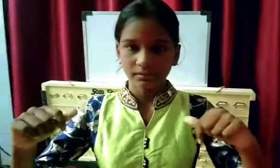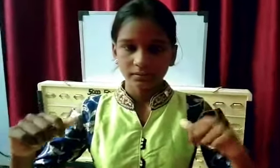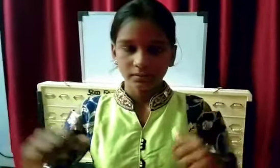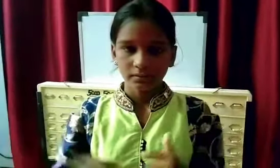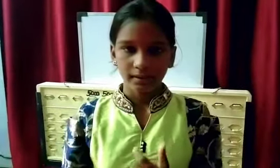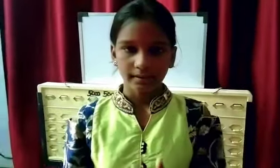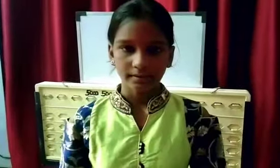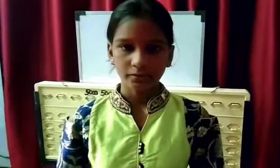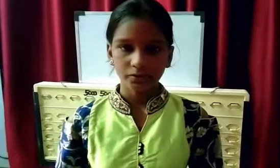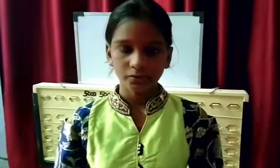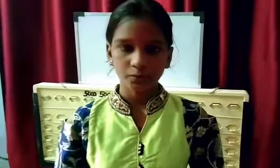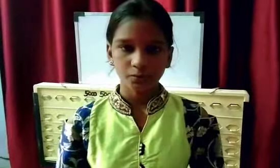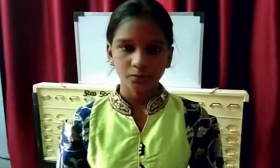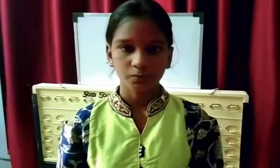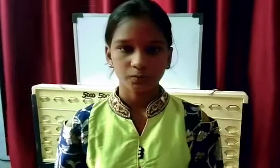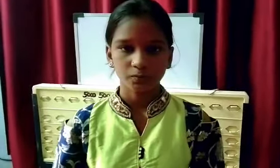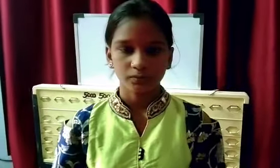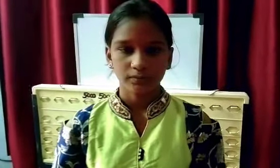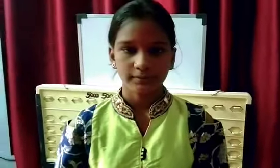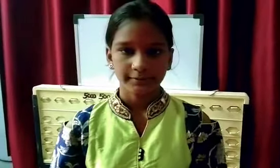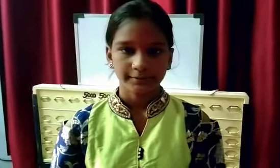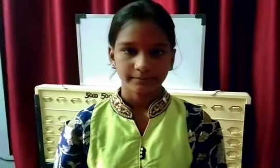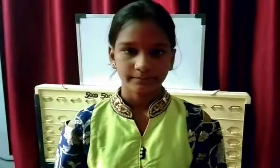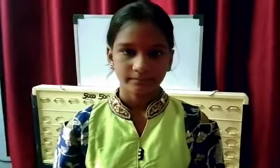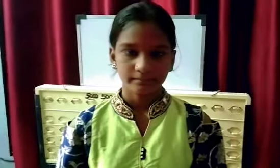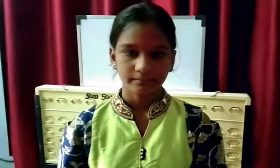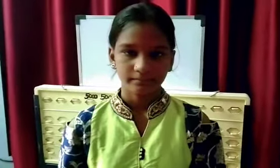that is 2 is the right answer, very good.